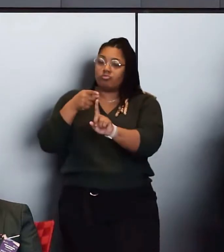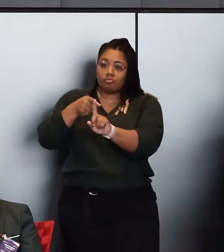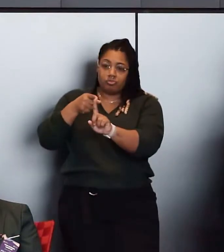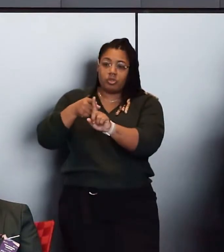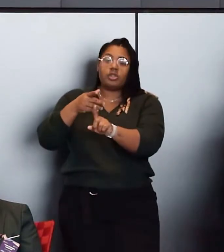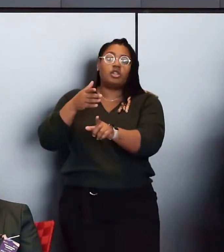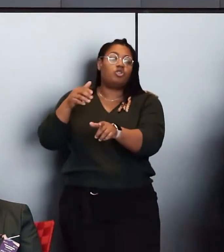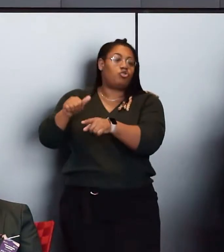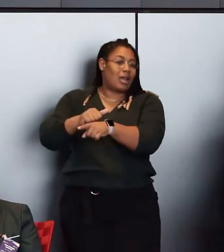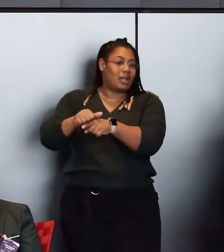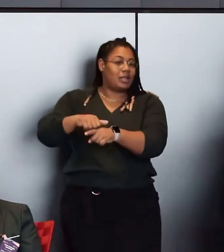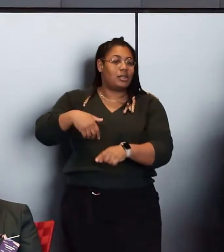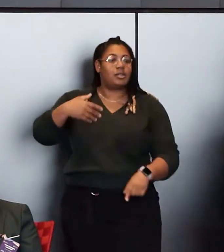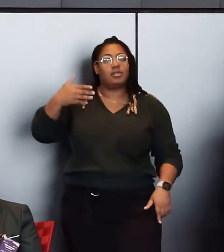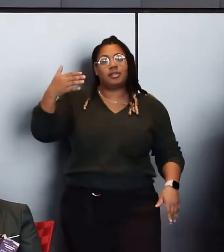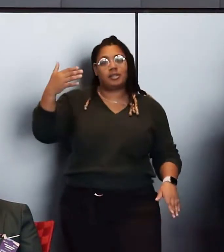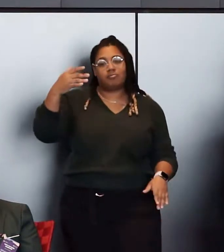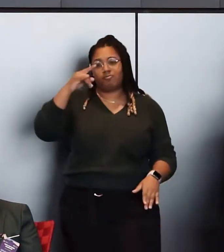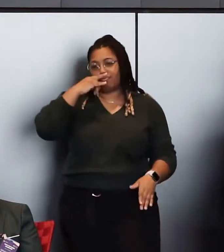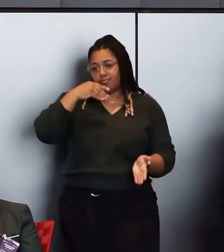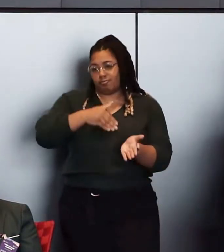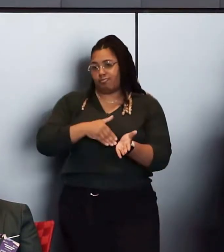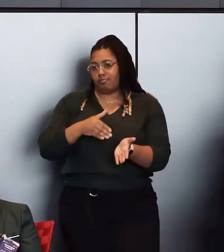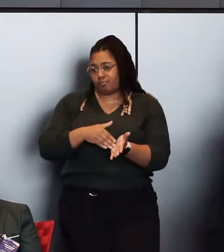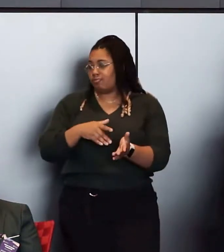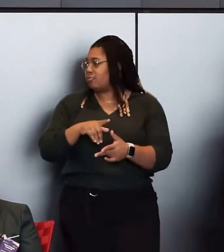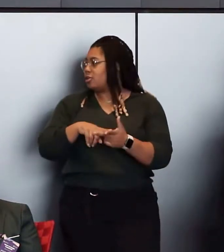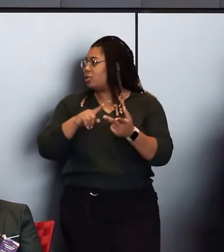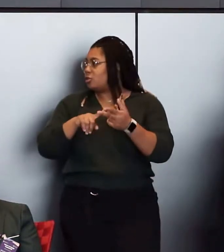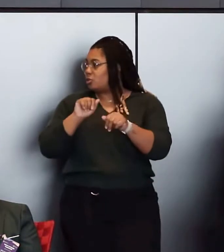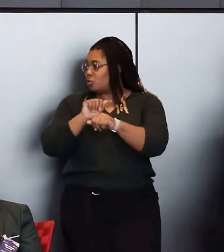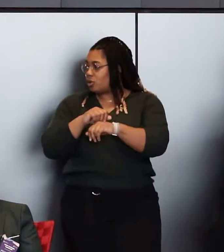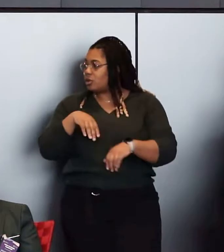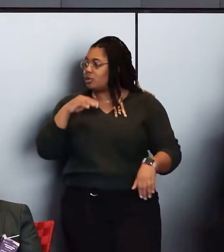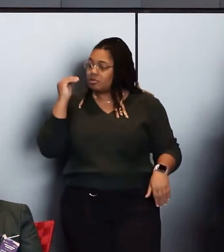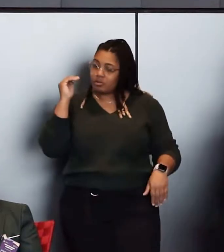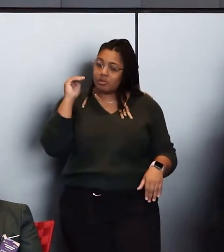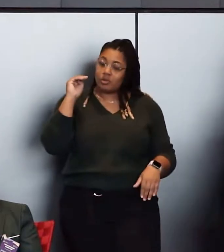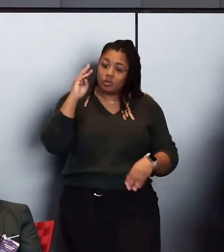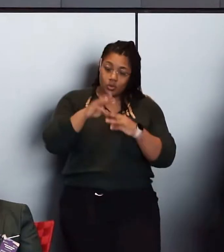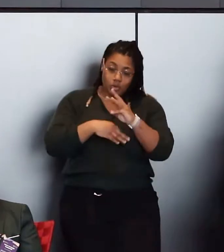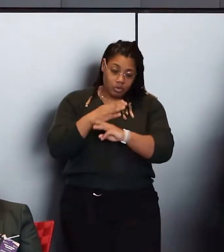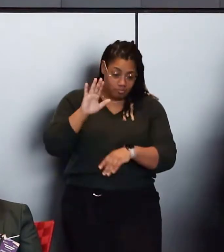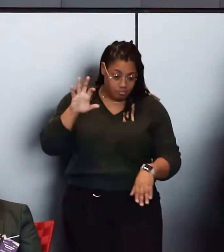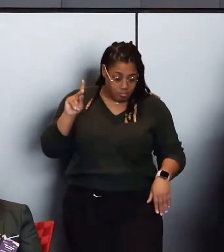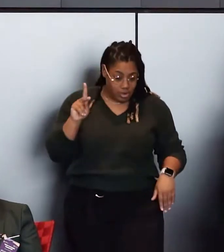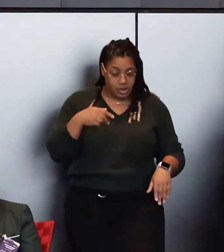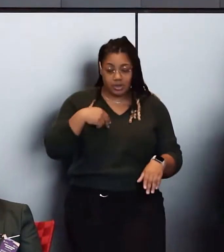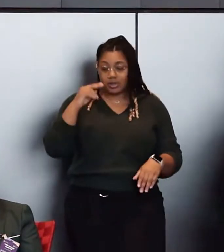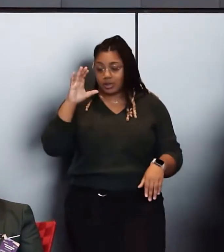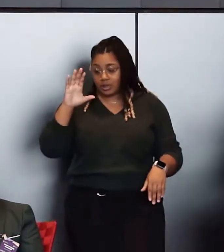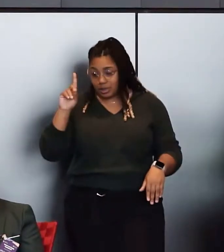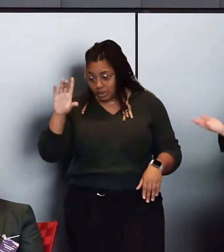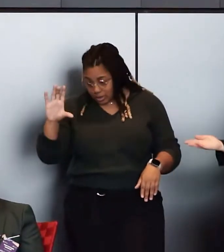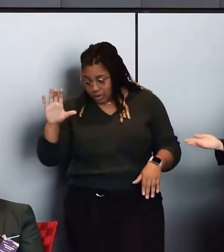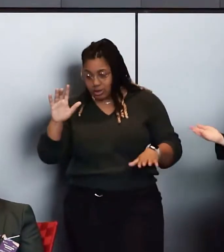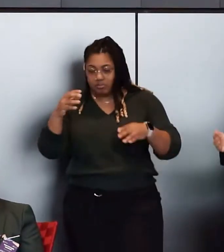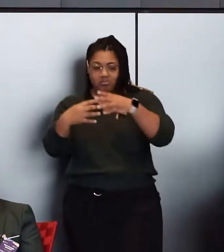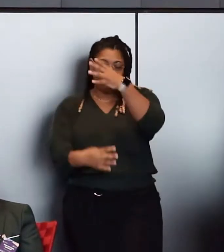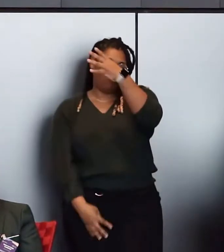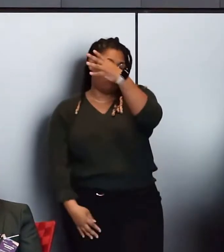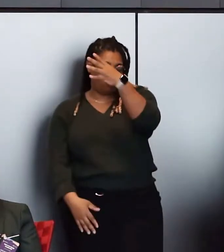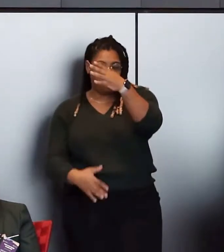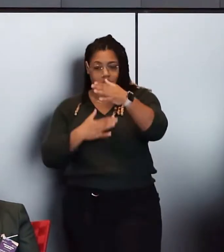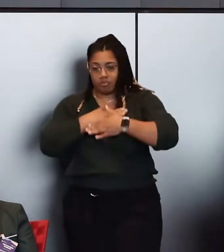pediatric physician. She has been at McKinsey, the World Bank, Merck, CDC, the list goes on. So, it's my pleasure